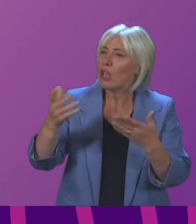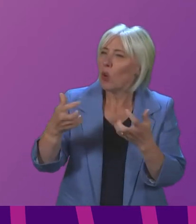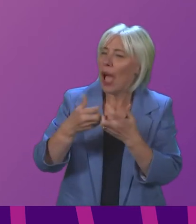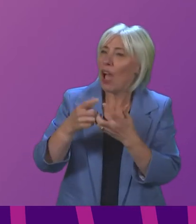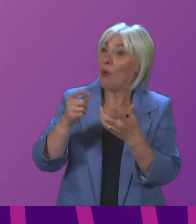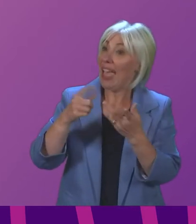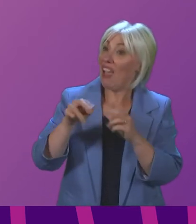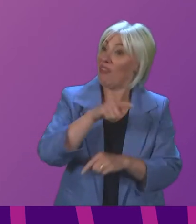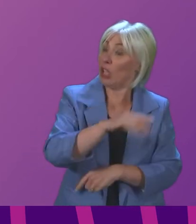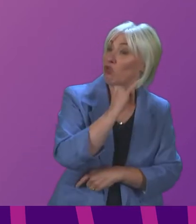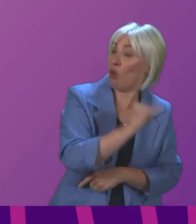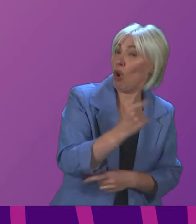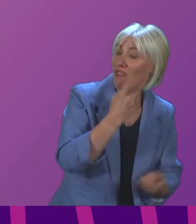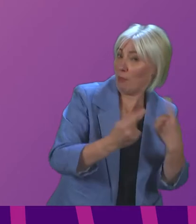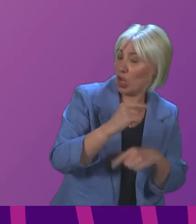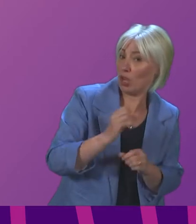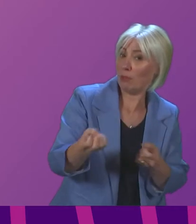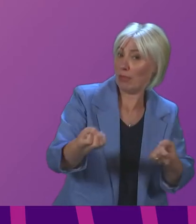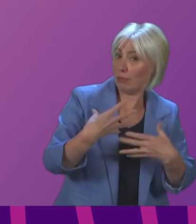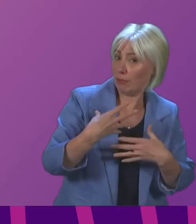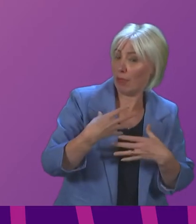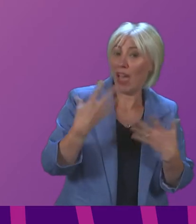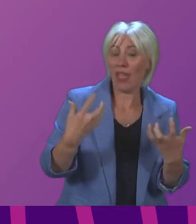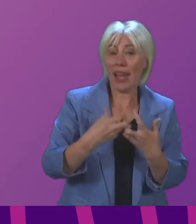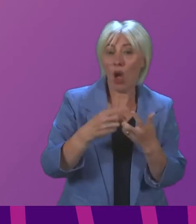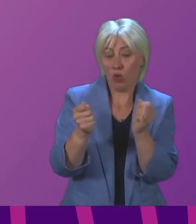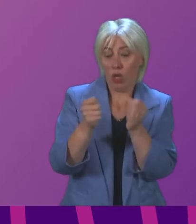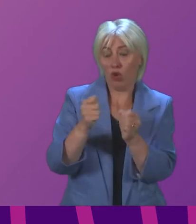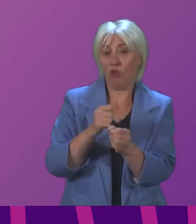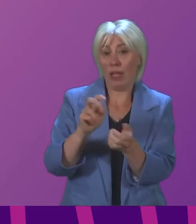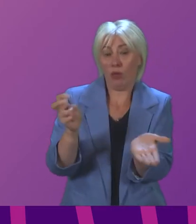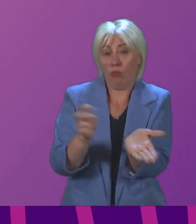record if I believe it may have been inadvertently inaccurate